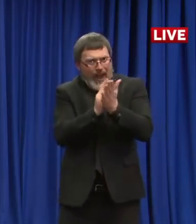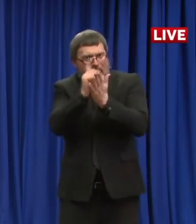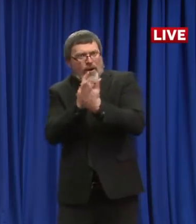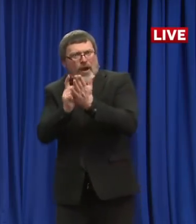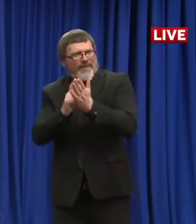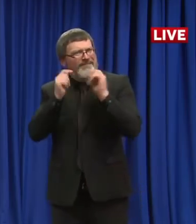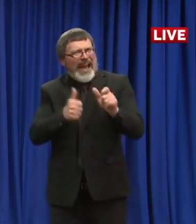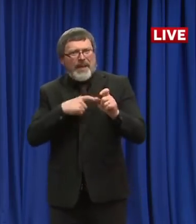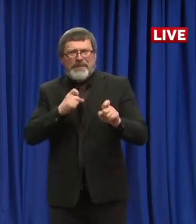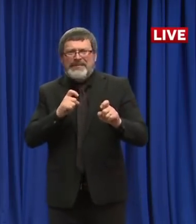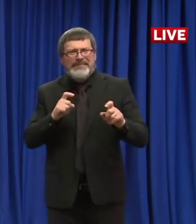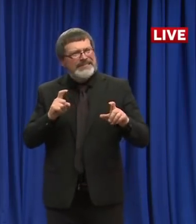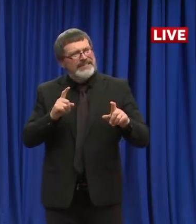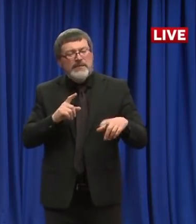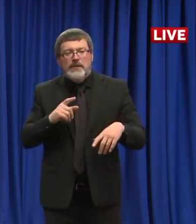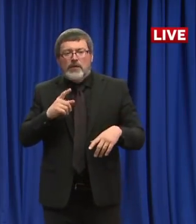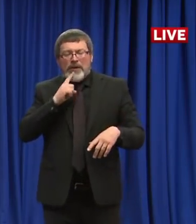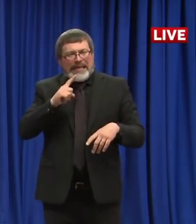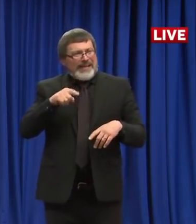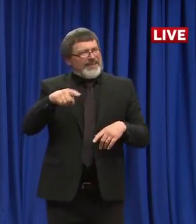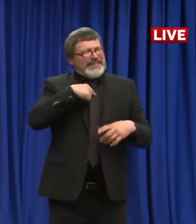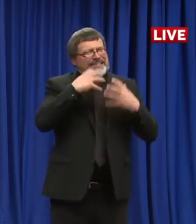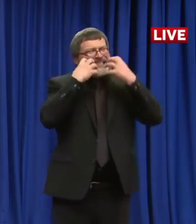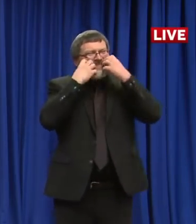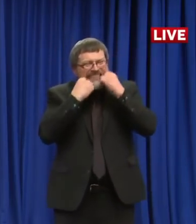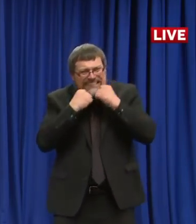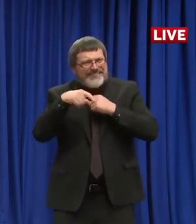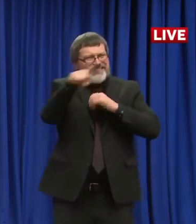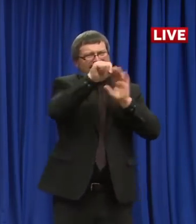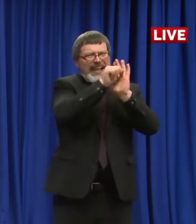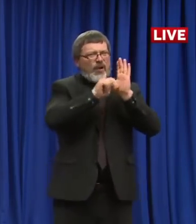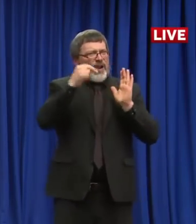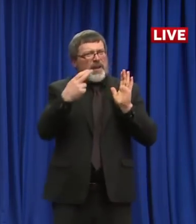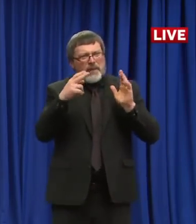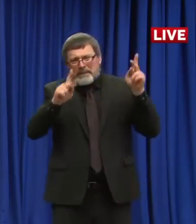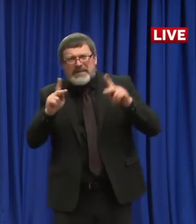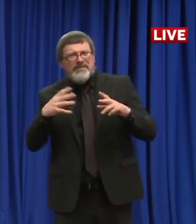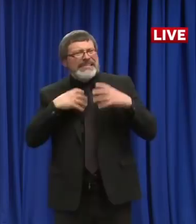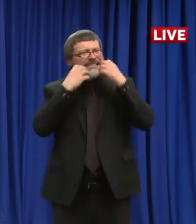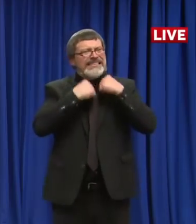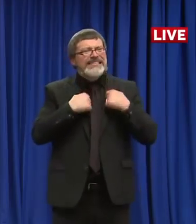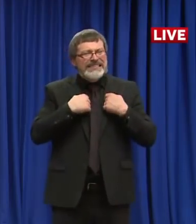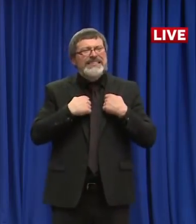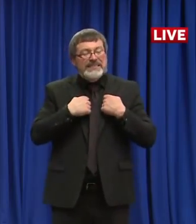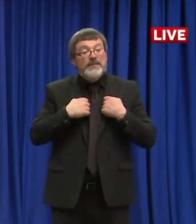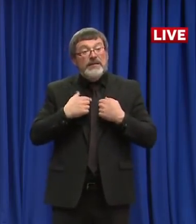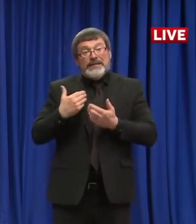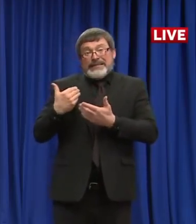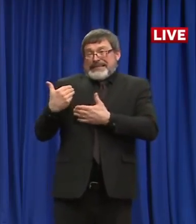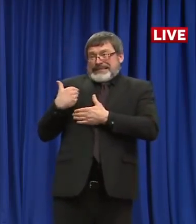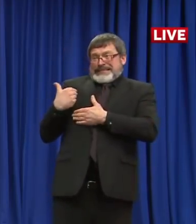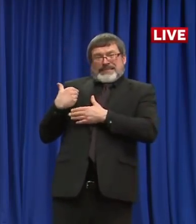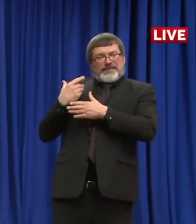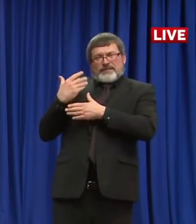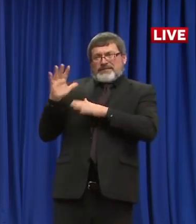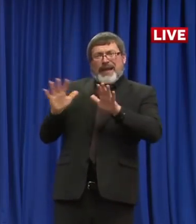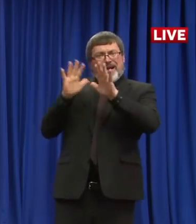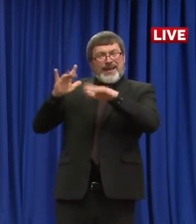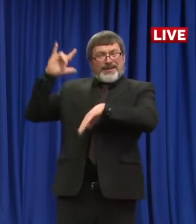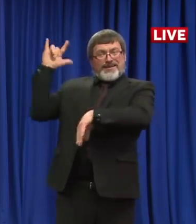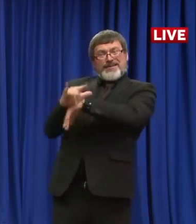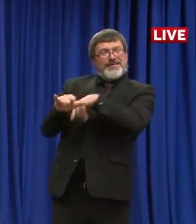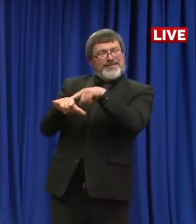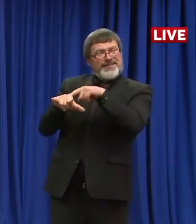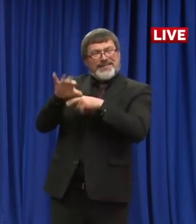And the benefits are very clear. Look what happened with the PPE this past weekend. It is like the Wild West. You have